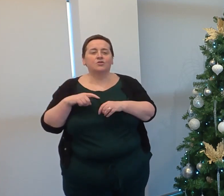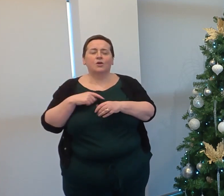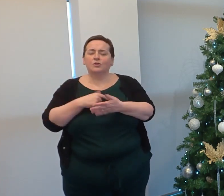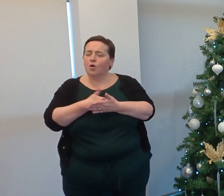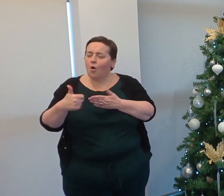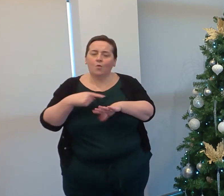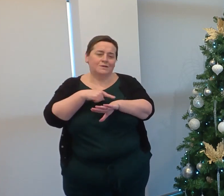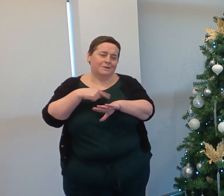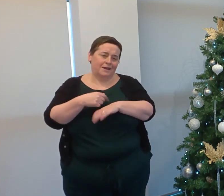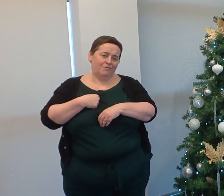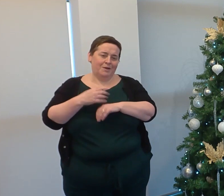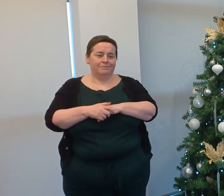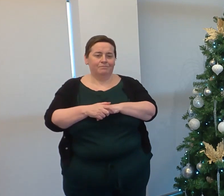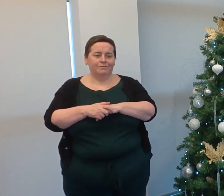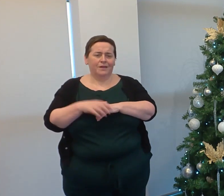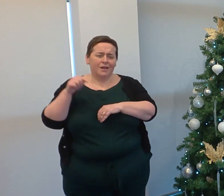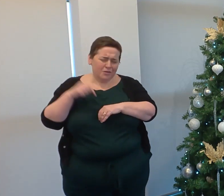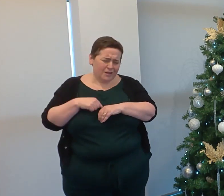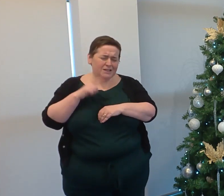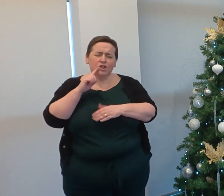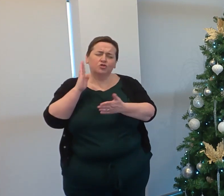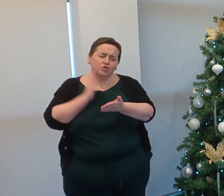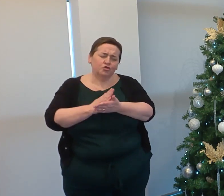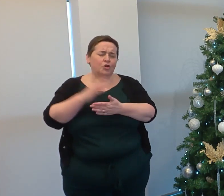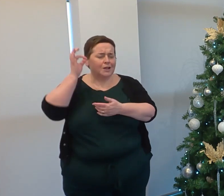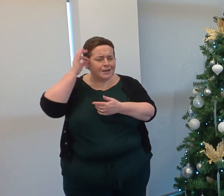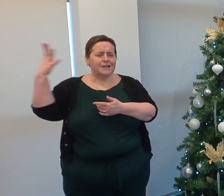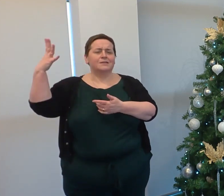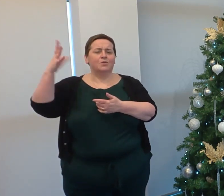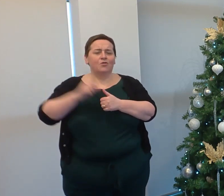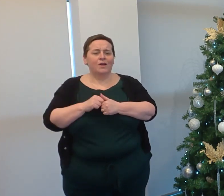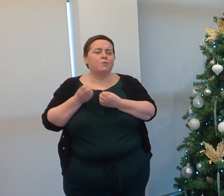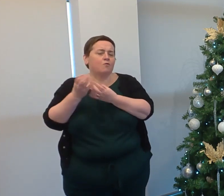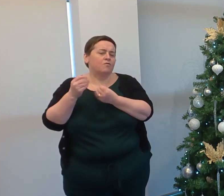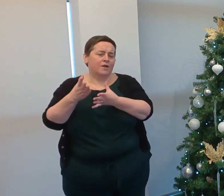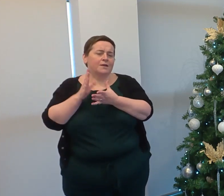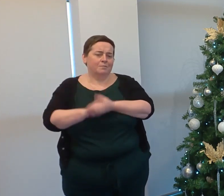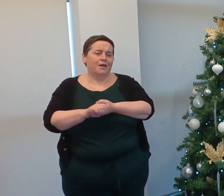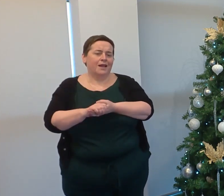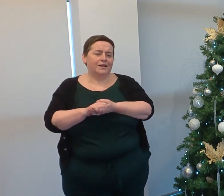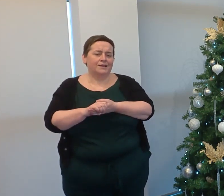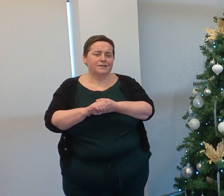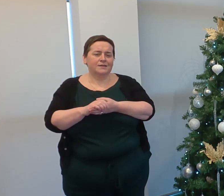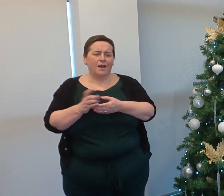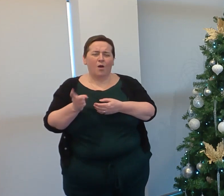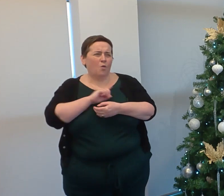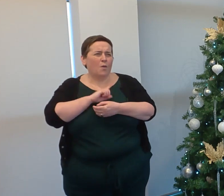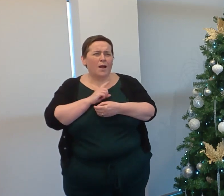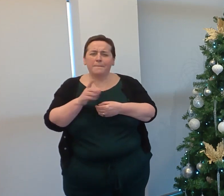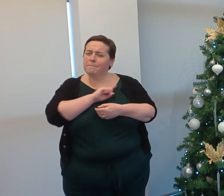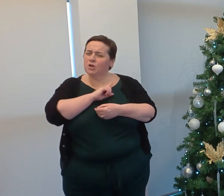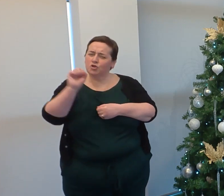for us. This is truly, truly inspirational feedback and a testament to everyone's commitment and